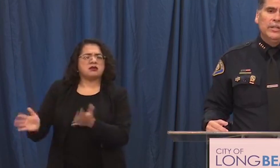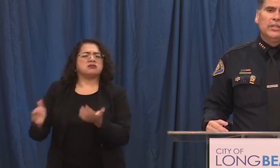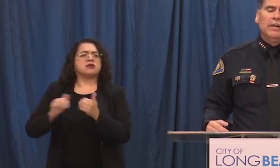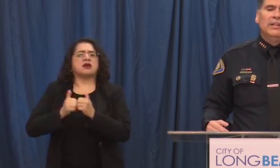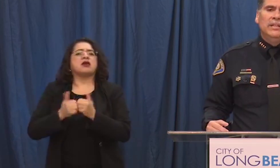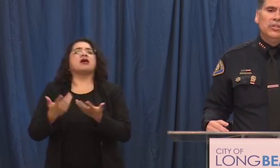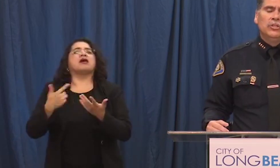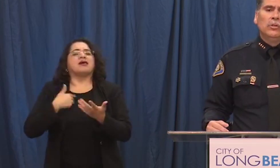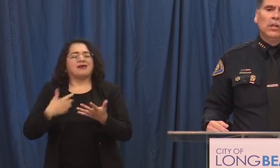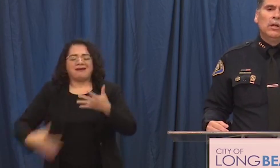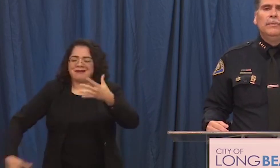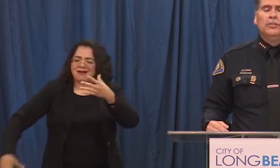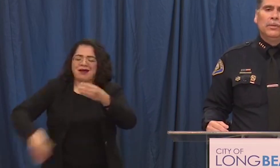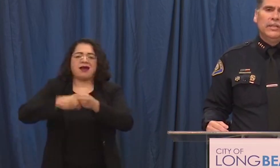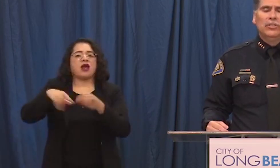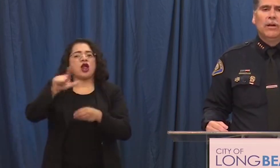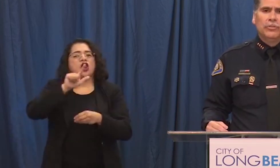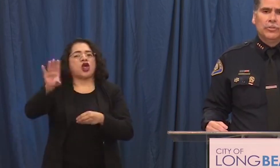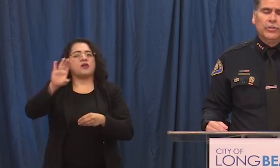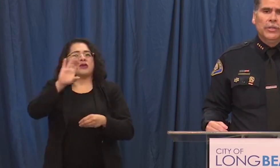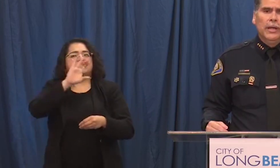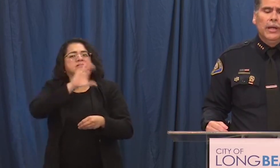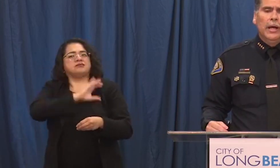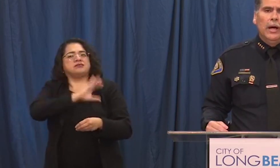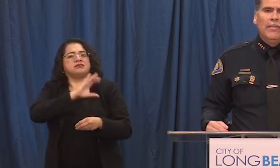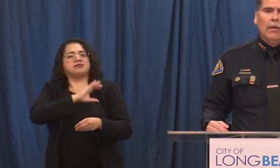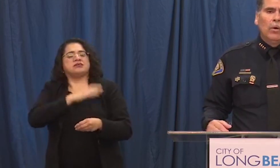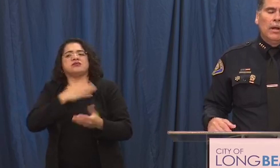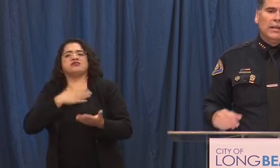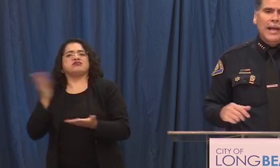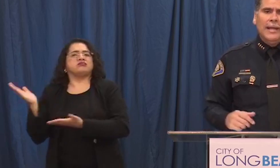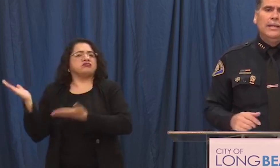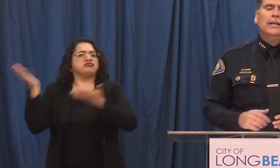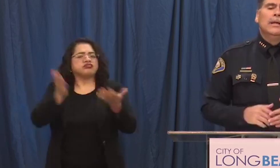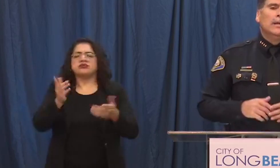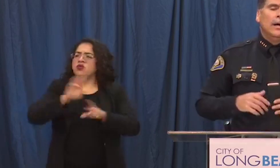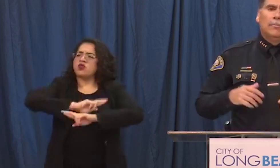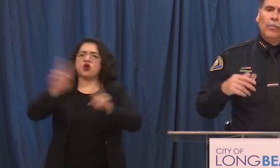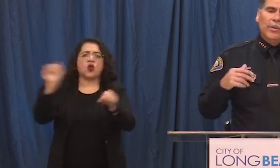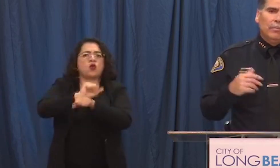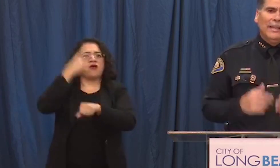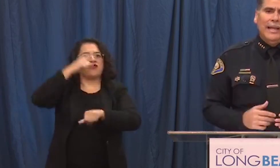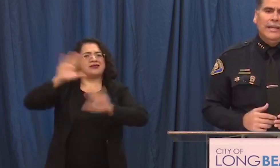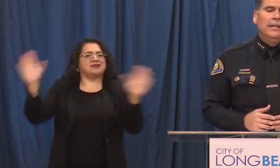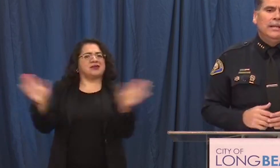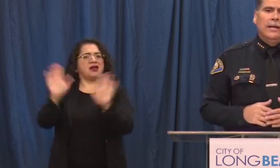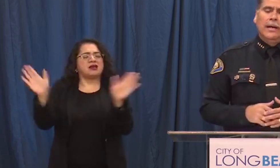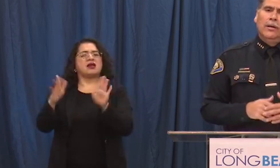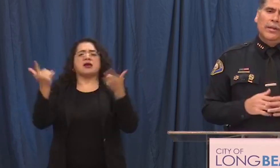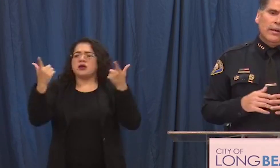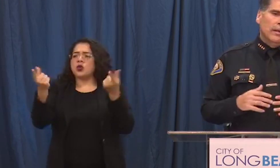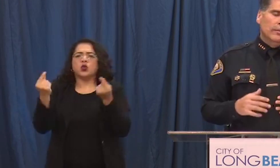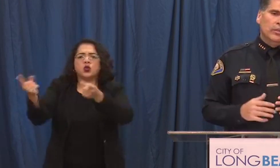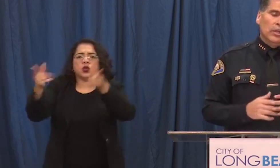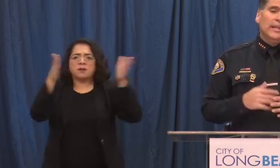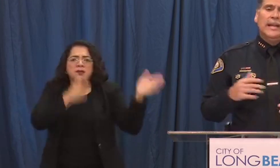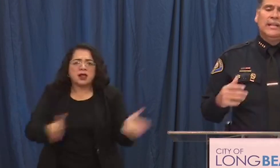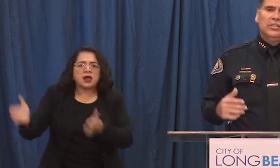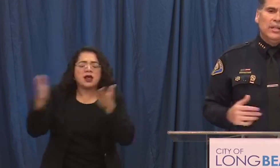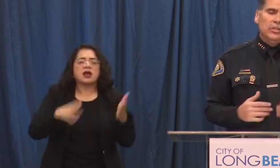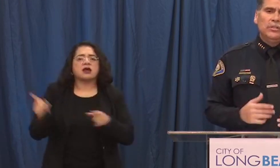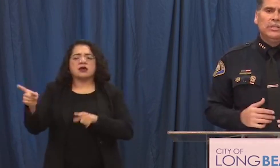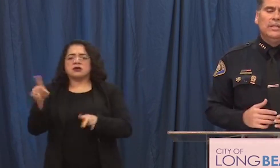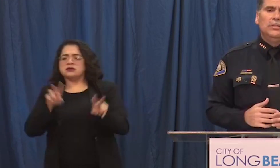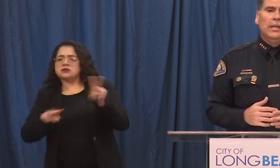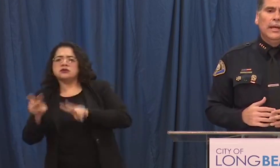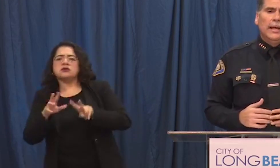hundreds of additional Long Beach police officers uh that were online uh with planning uh uh looking at